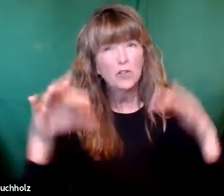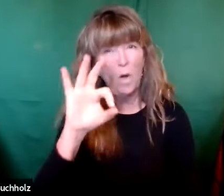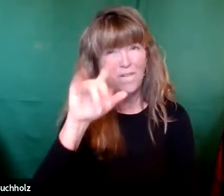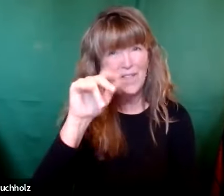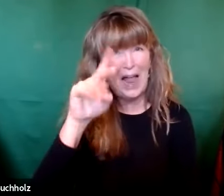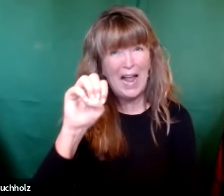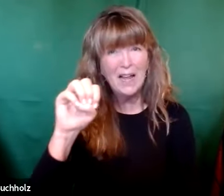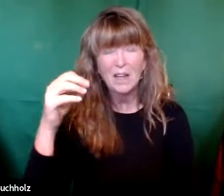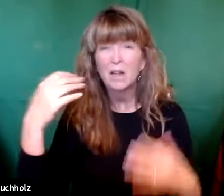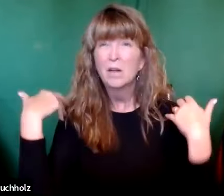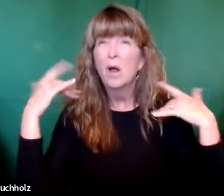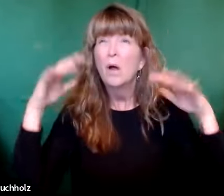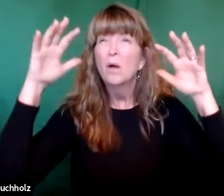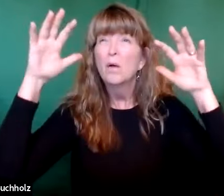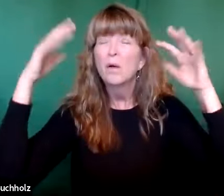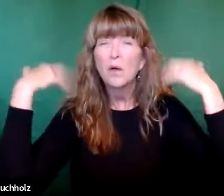But snowflakes.